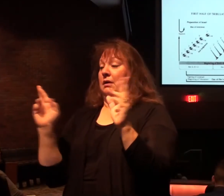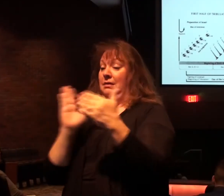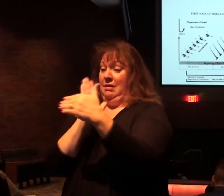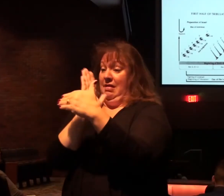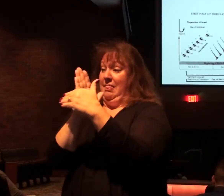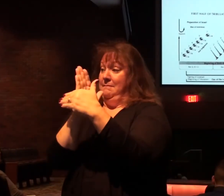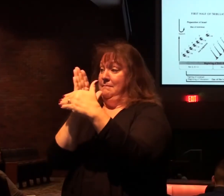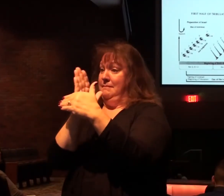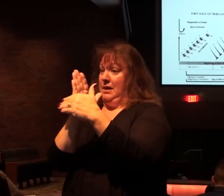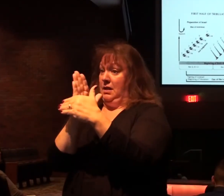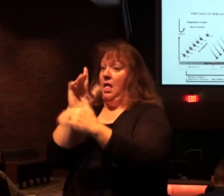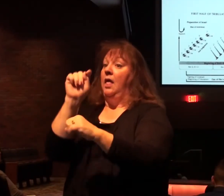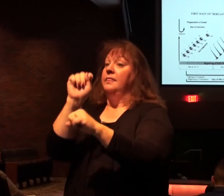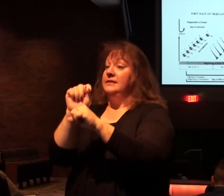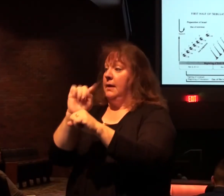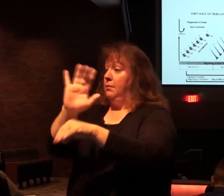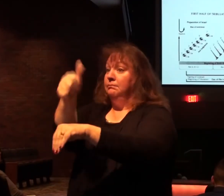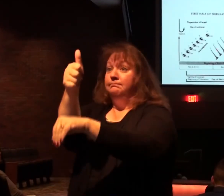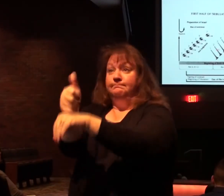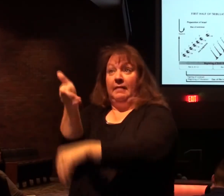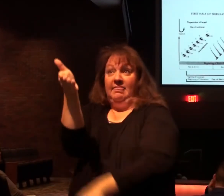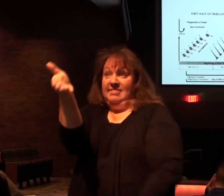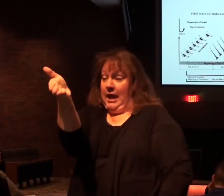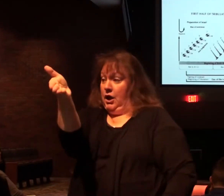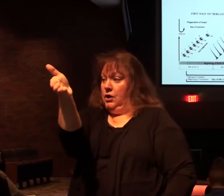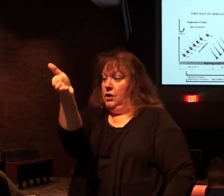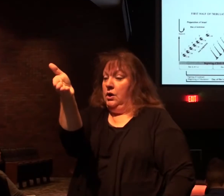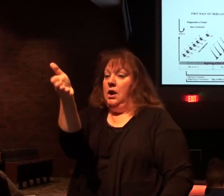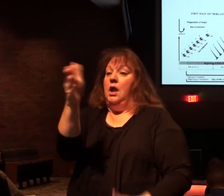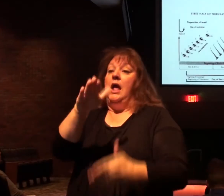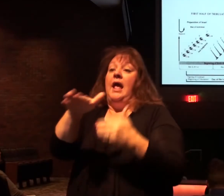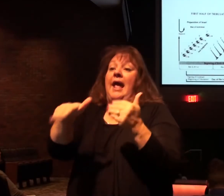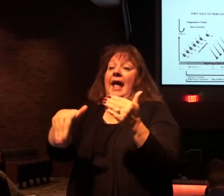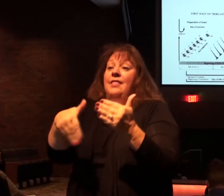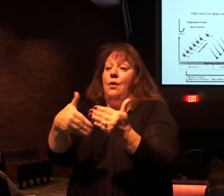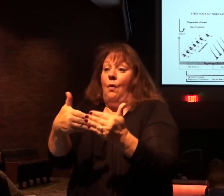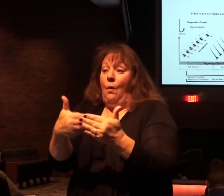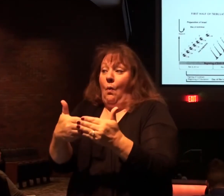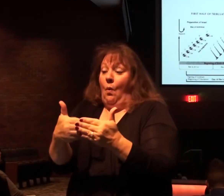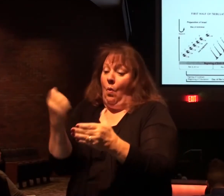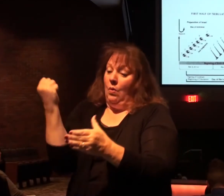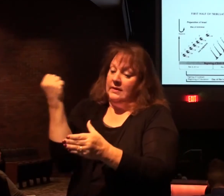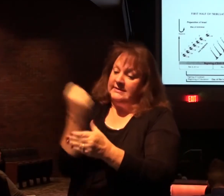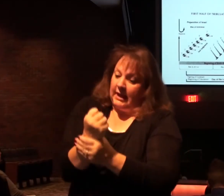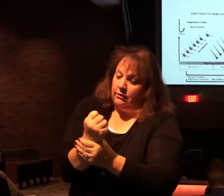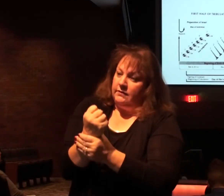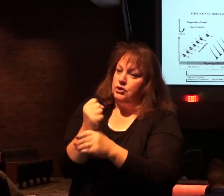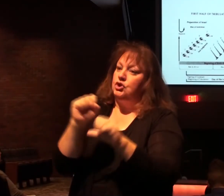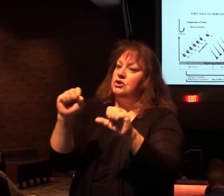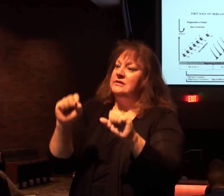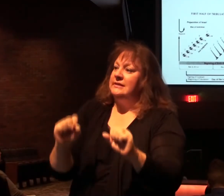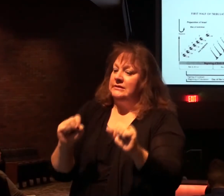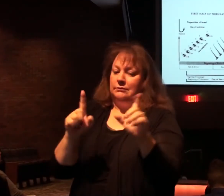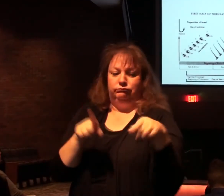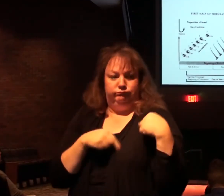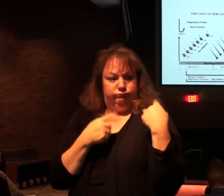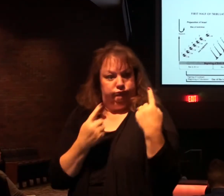the middle, not only has the temple been rebuilt, but the whole sacrificial system has been in operation.